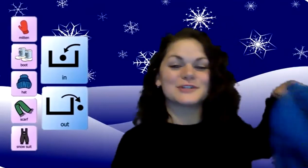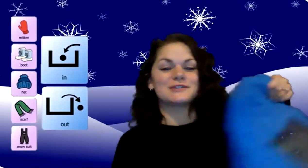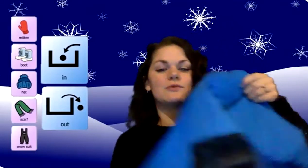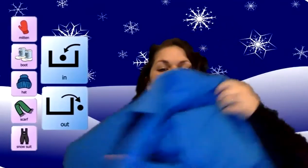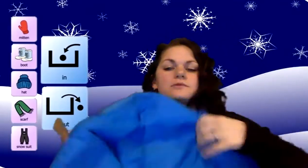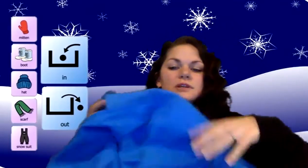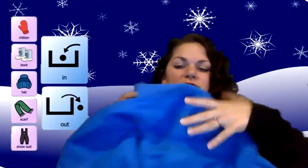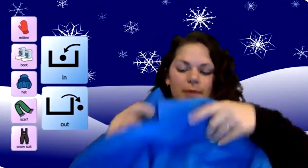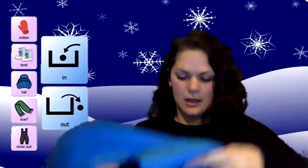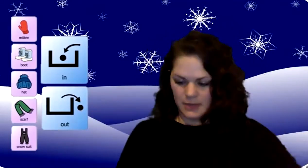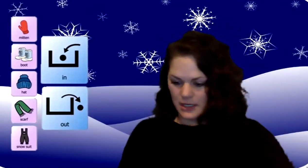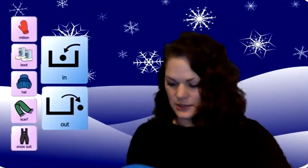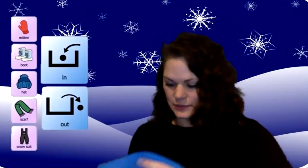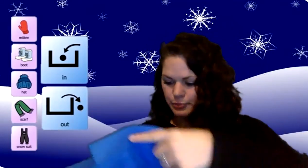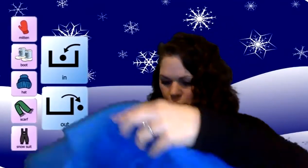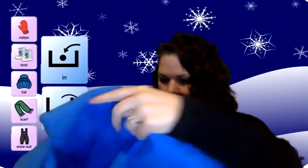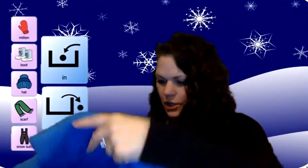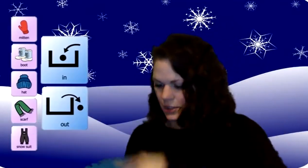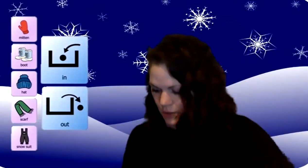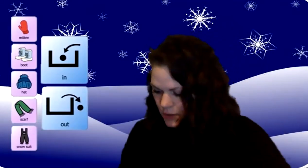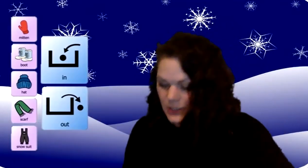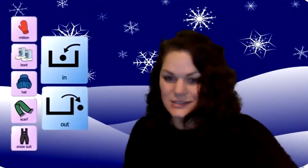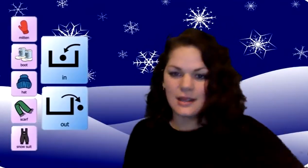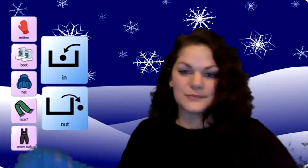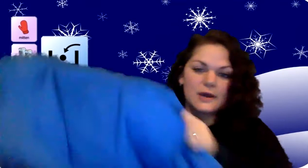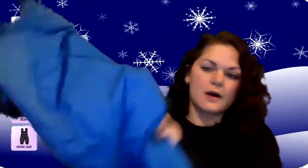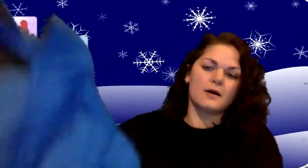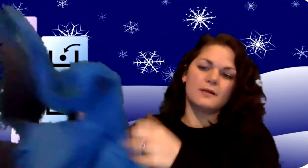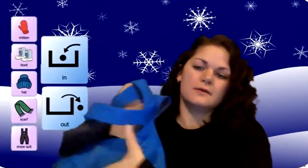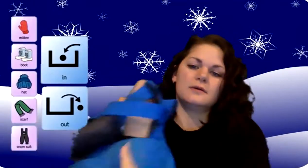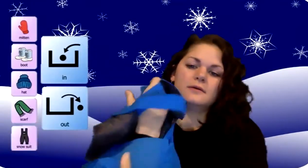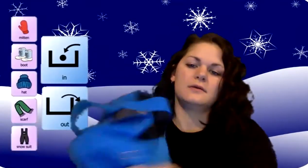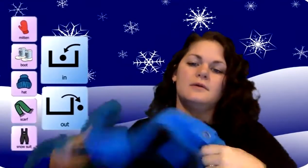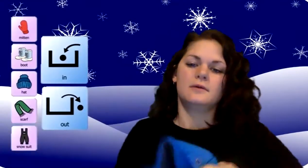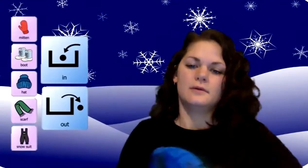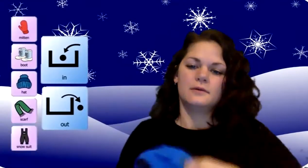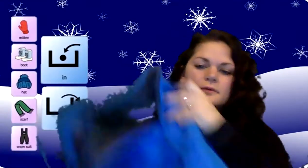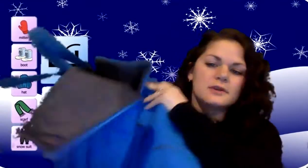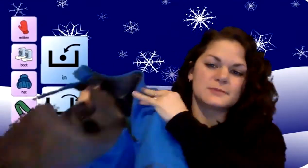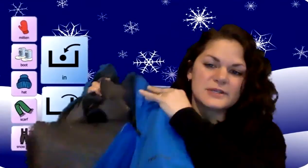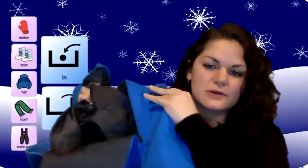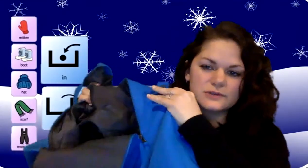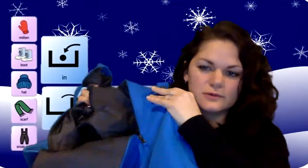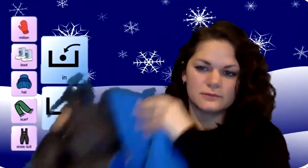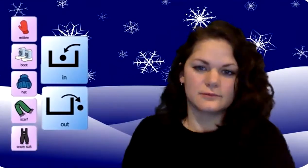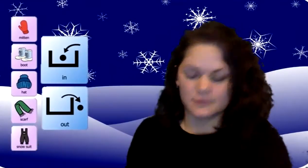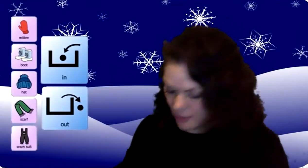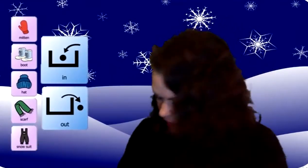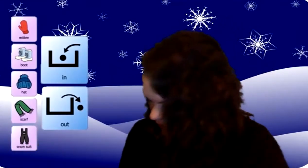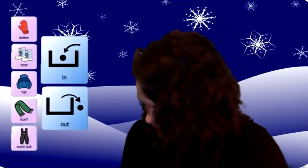a snowsuit. Here's mine. Mine is big because I am tall. Here's my snowsuit. All right. Are you